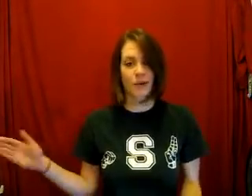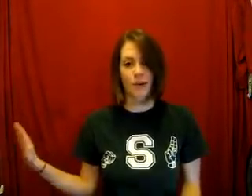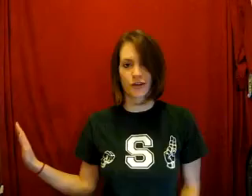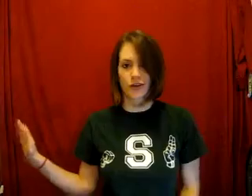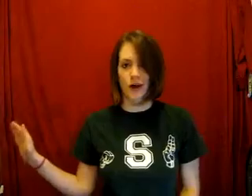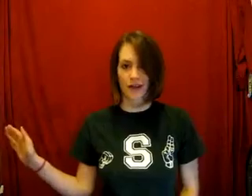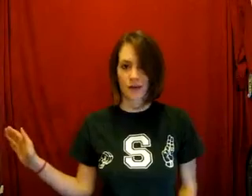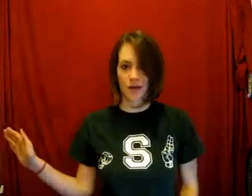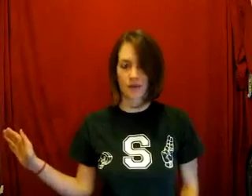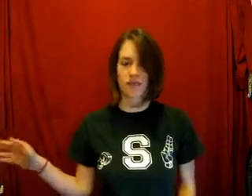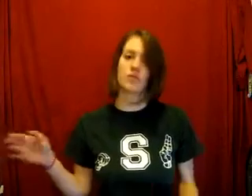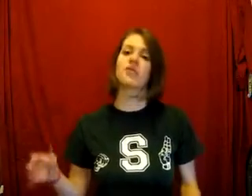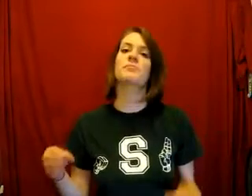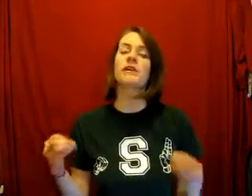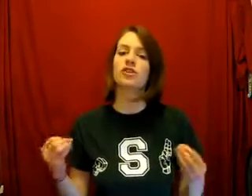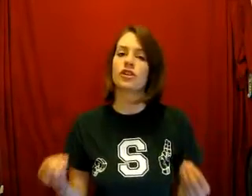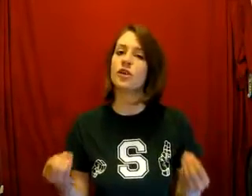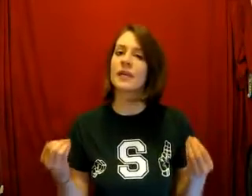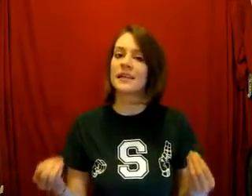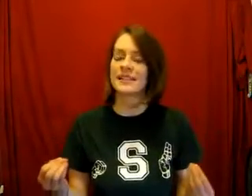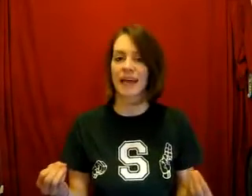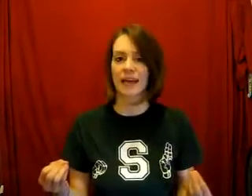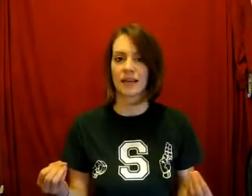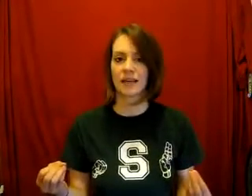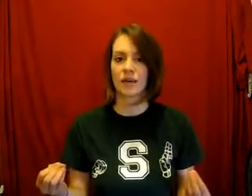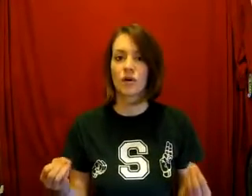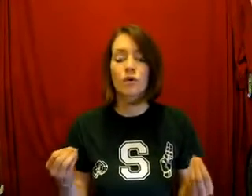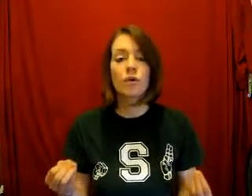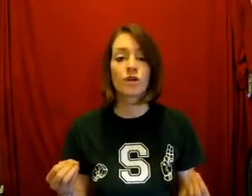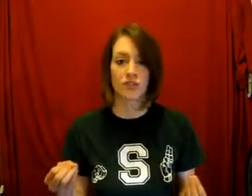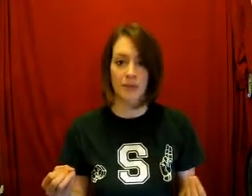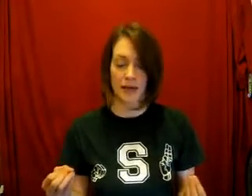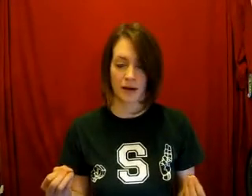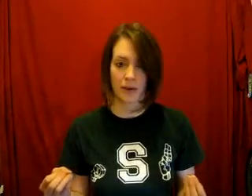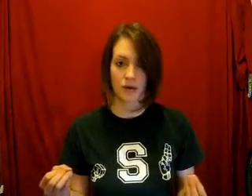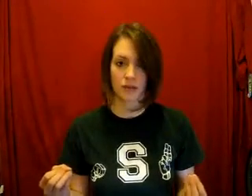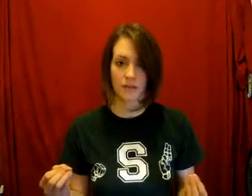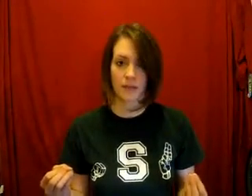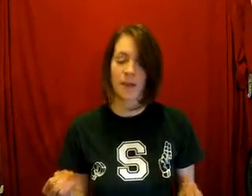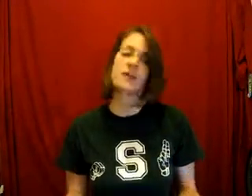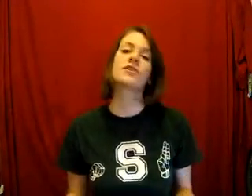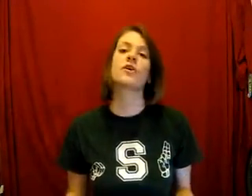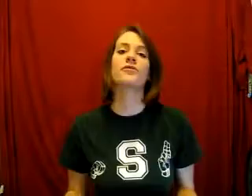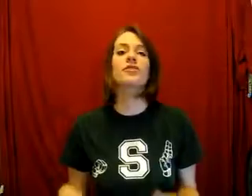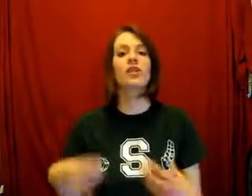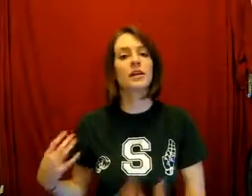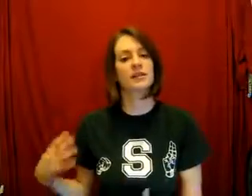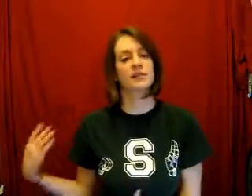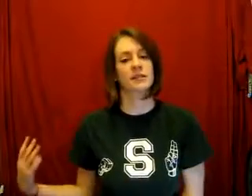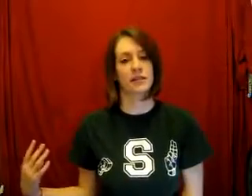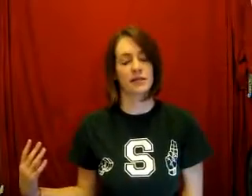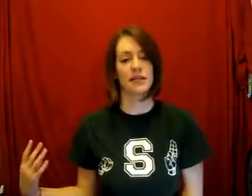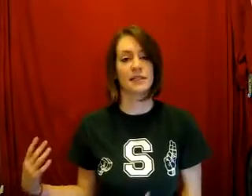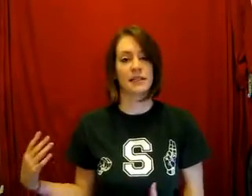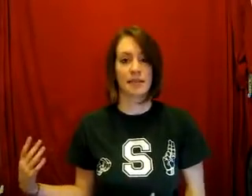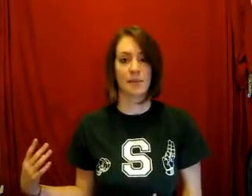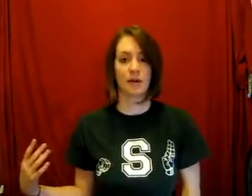know who you're talking about. So just make sure you indicate who you're speaking about. So for gender-specific signs, an example,